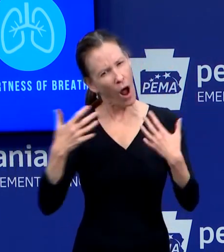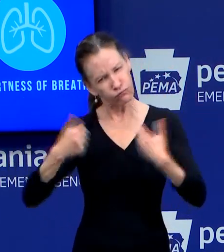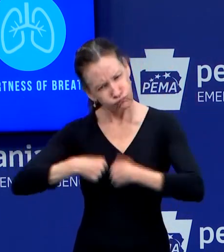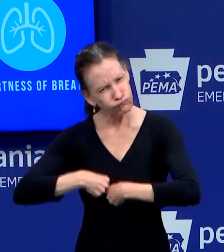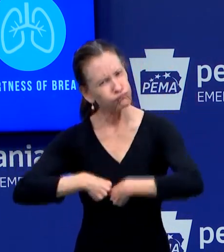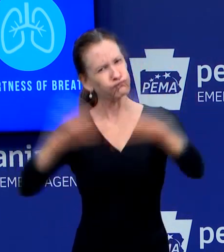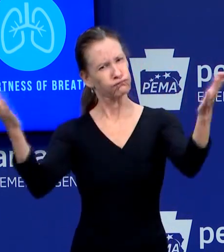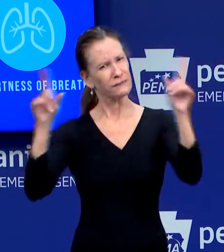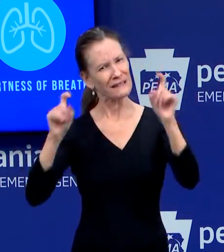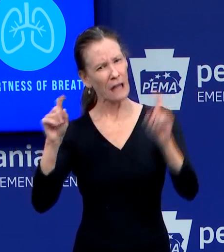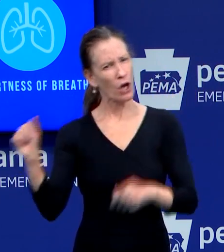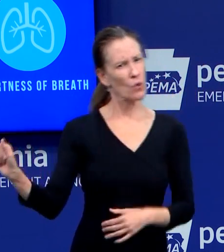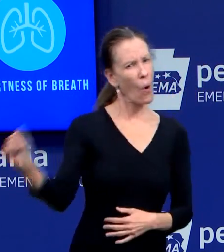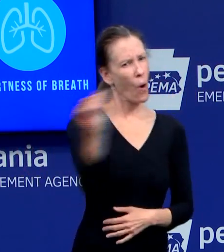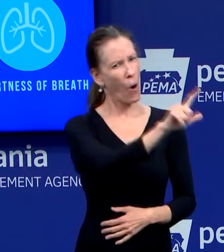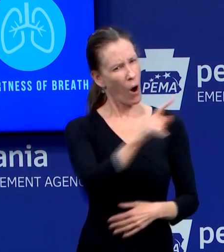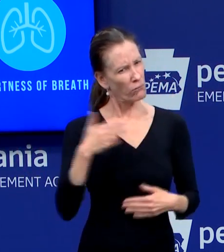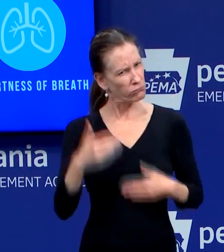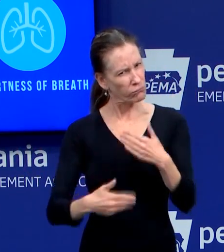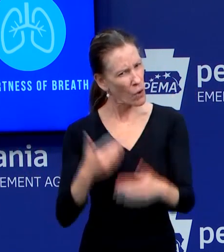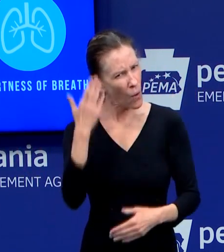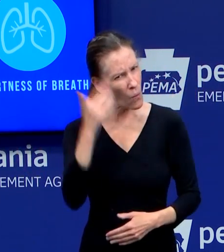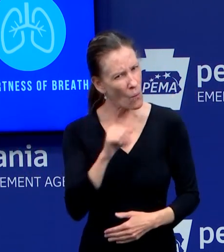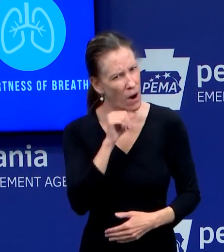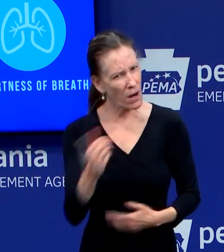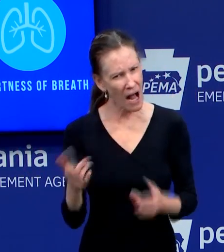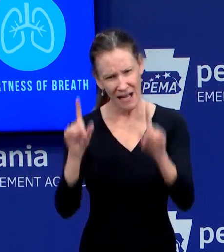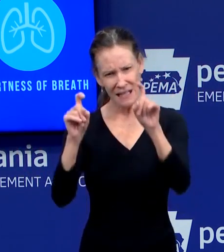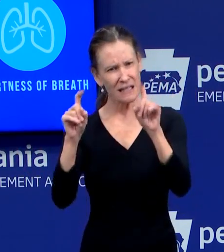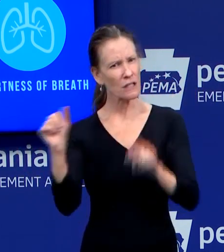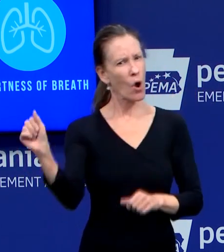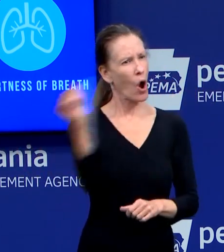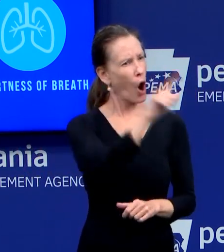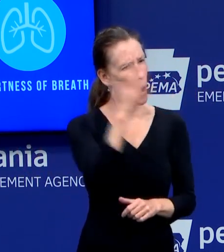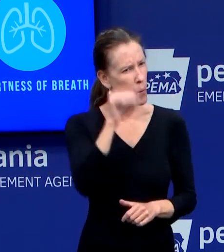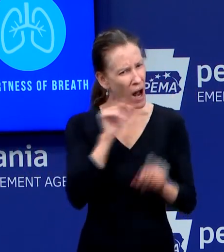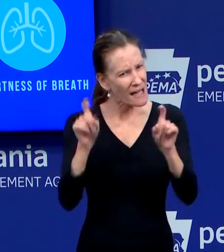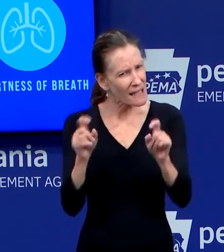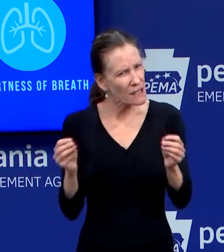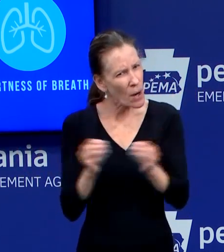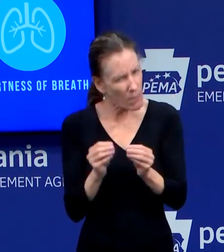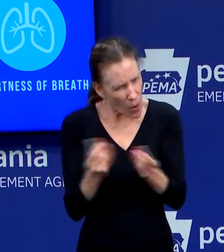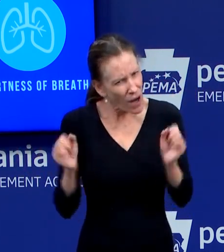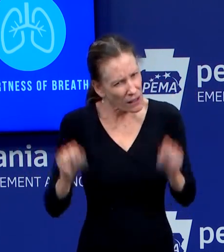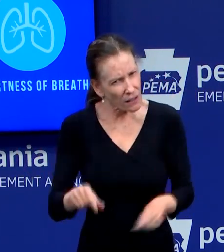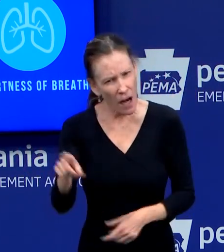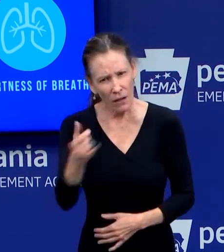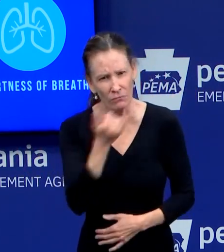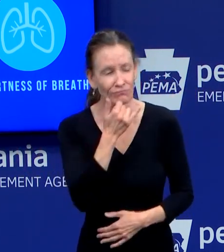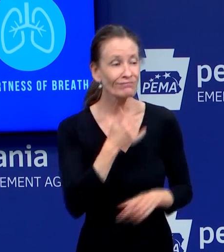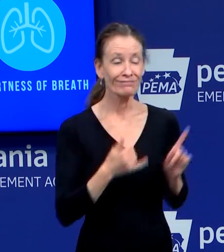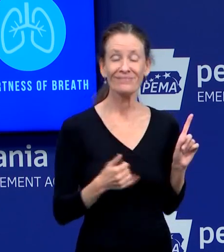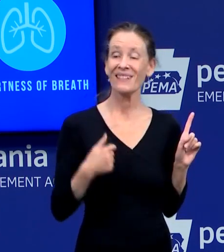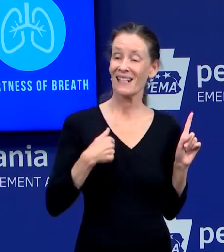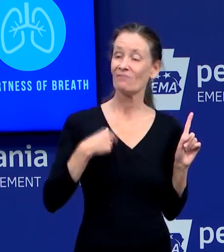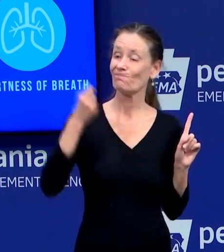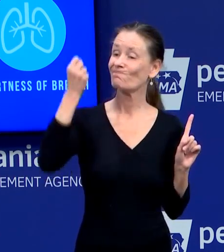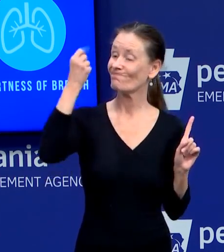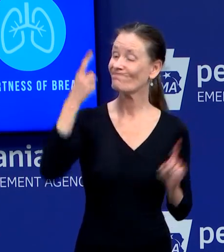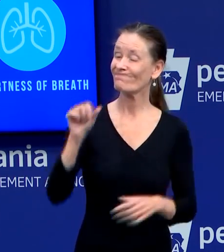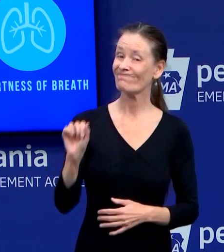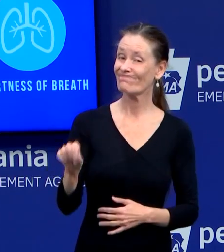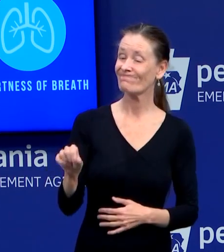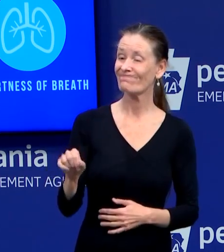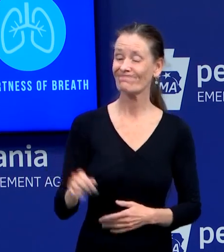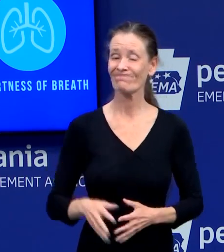instead of trying to test more people when you have the ability? I understand. so, uh, right